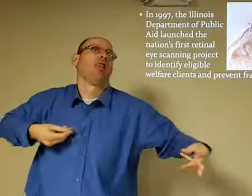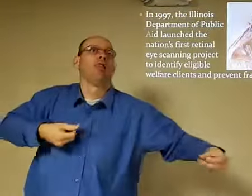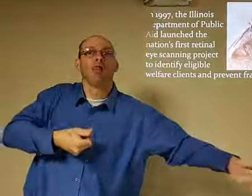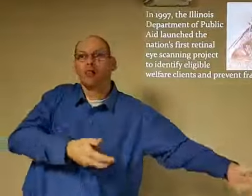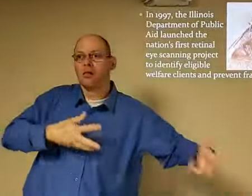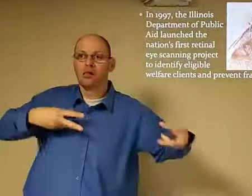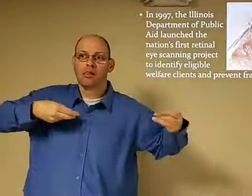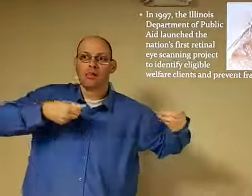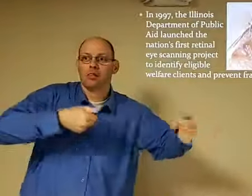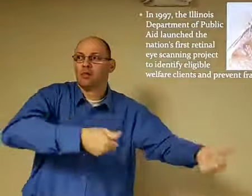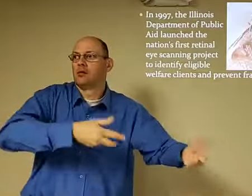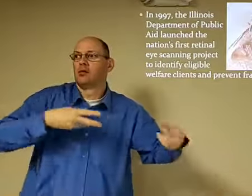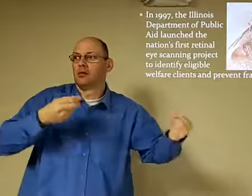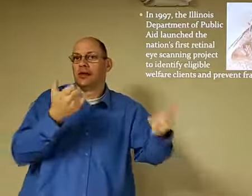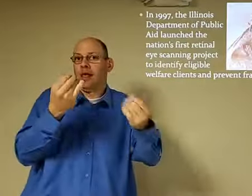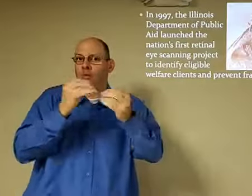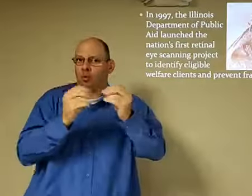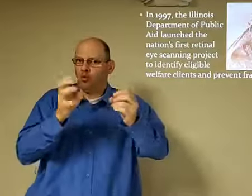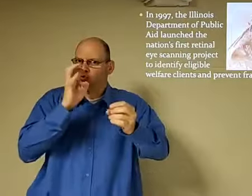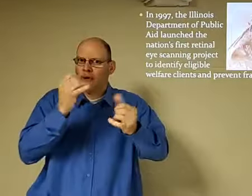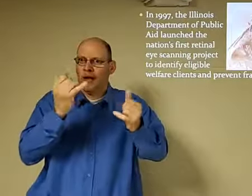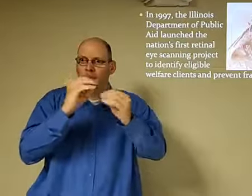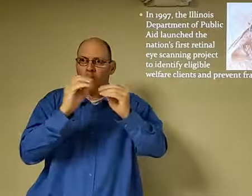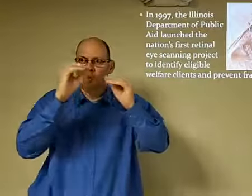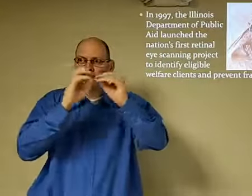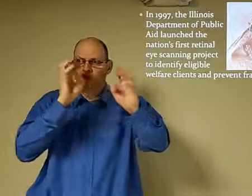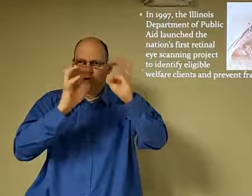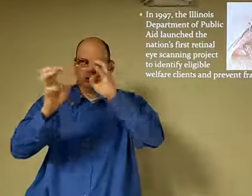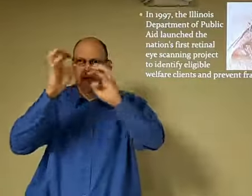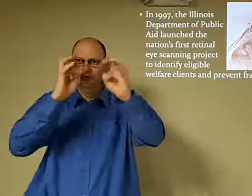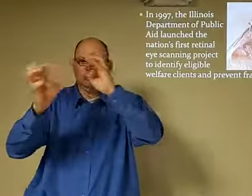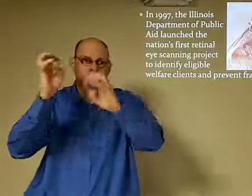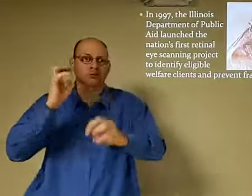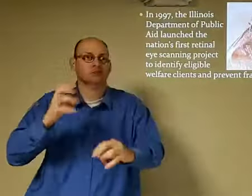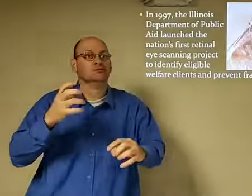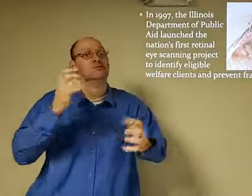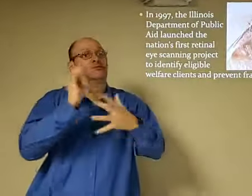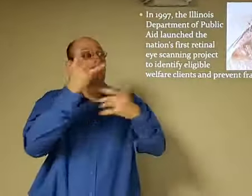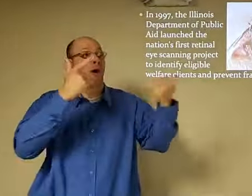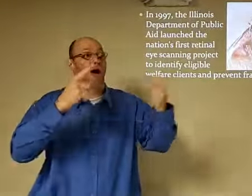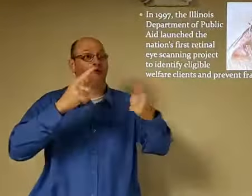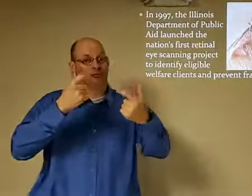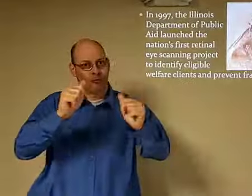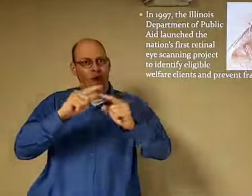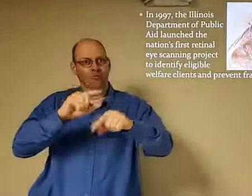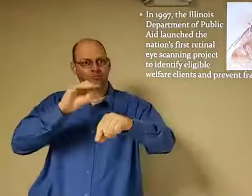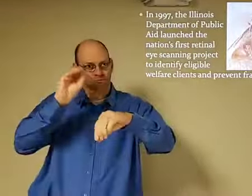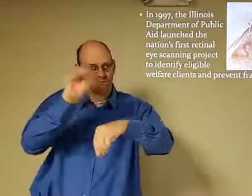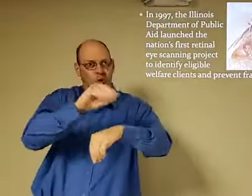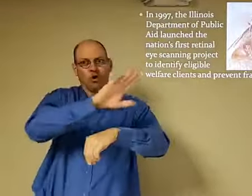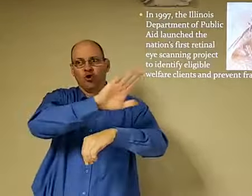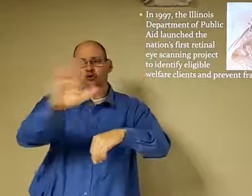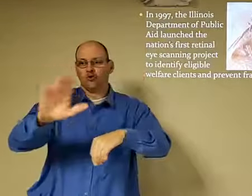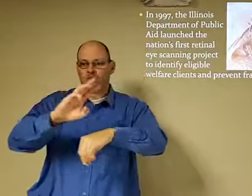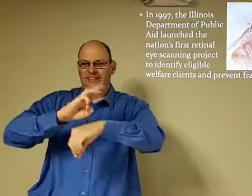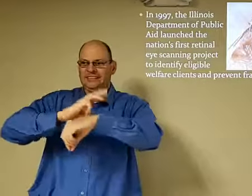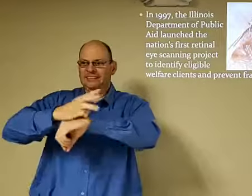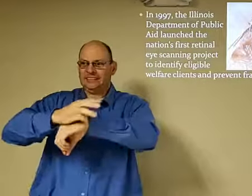And so, the federal government would just be pouring out money to all these different people for different situations,